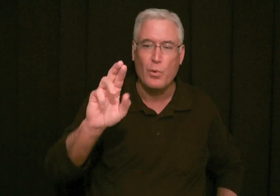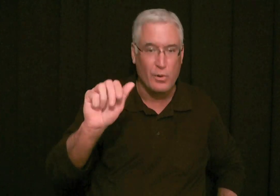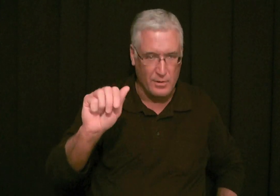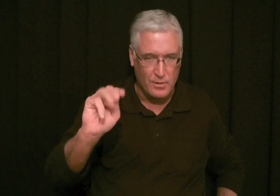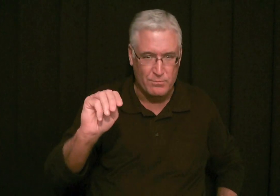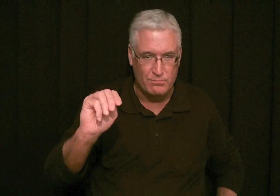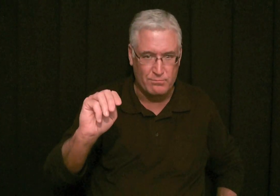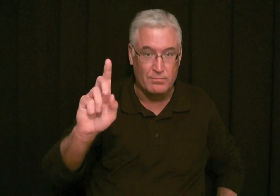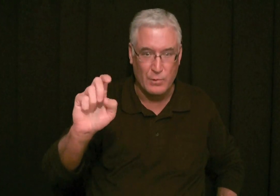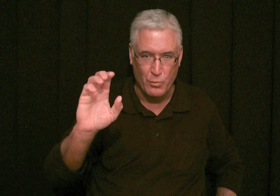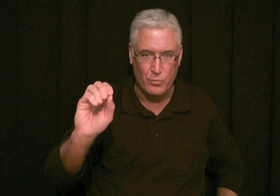Coram Deo.